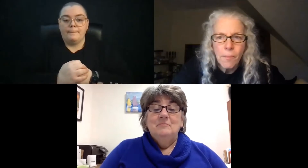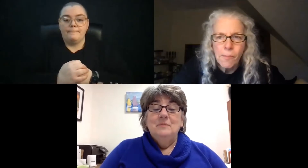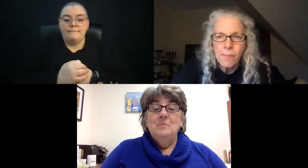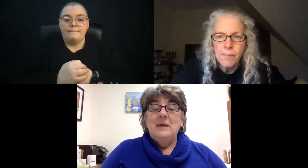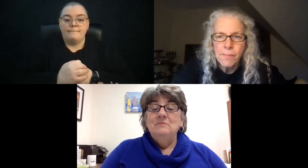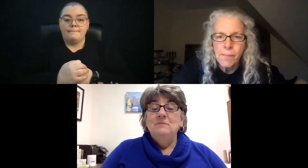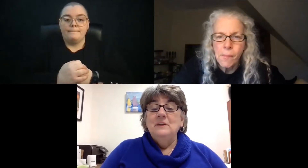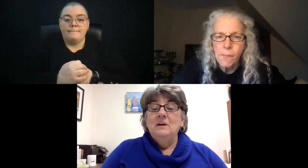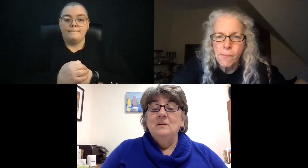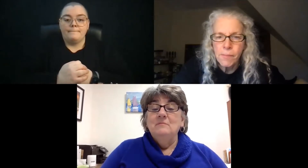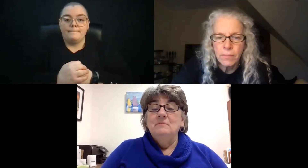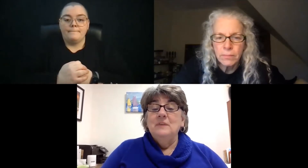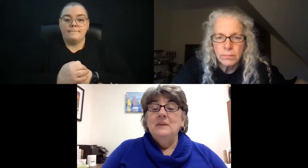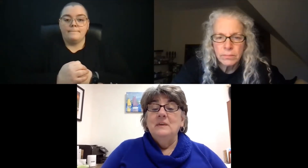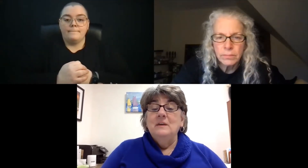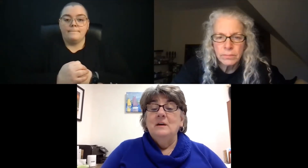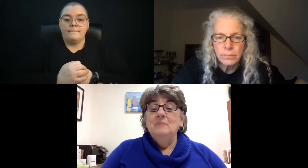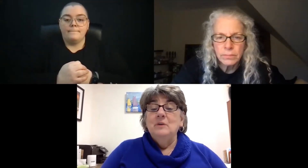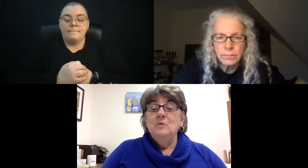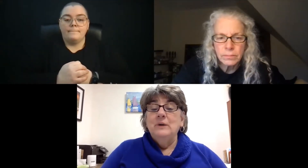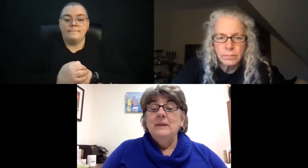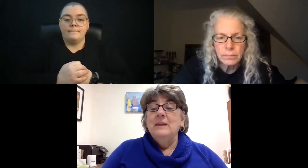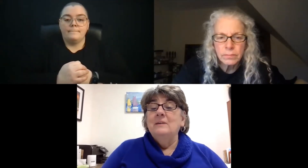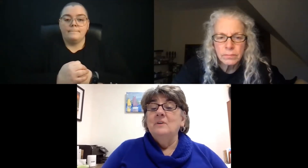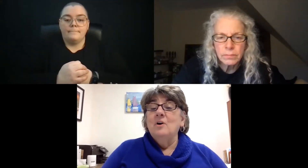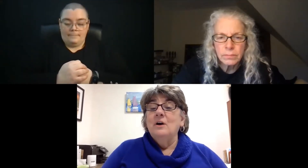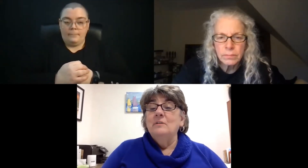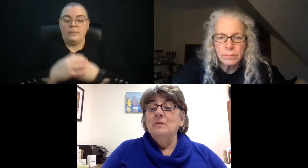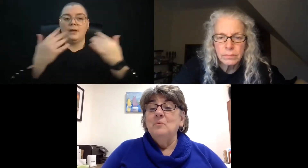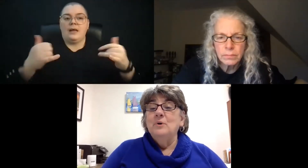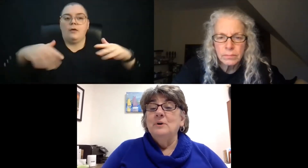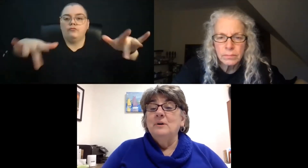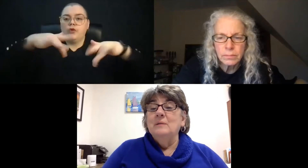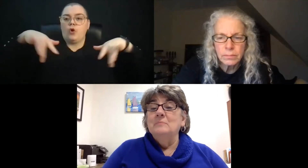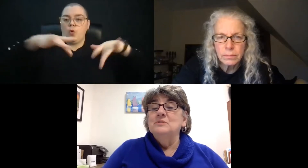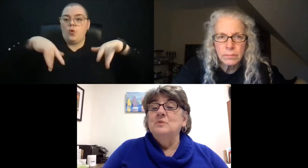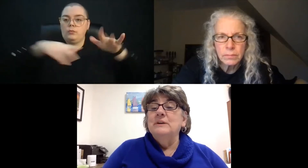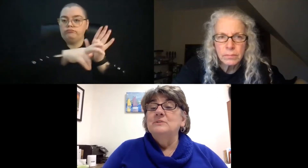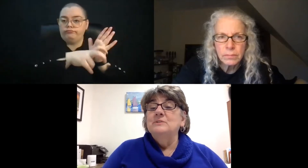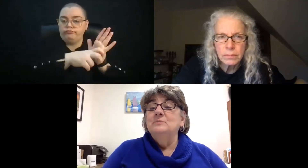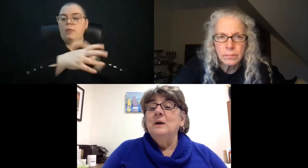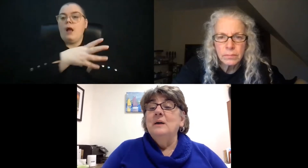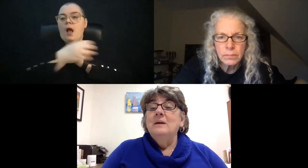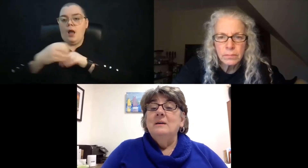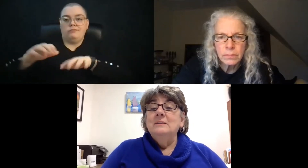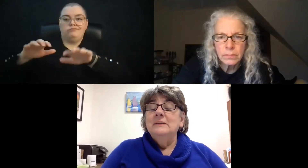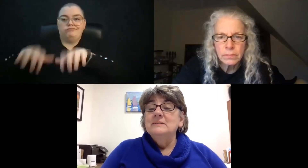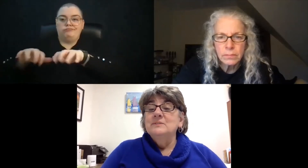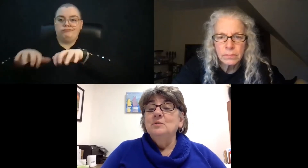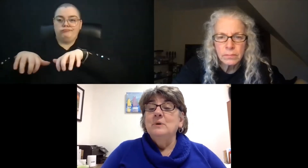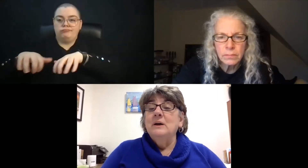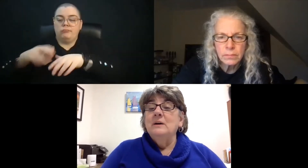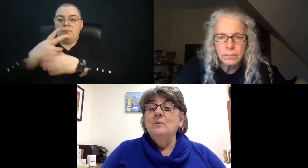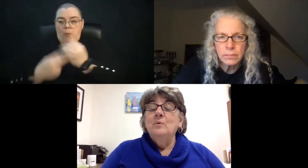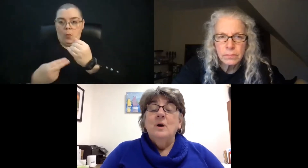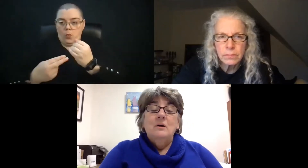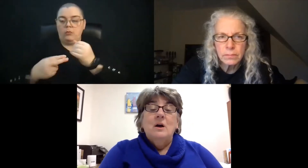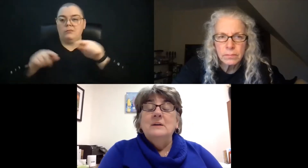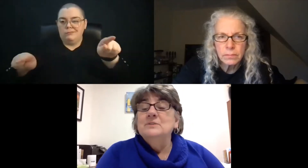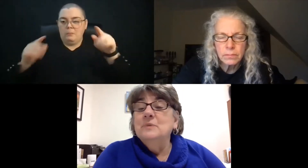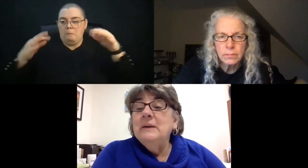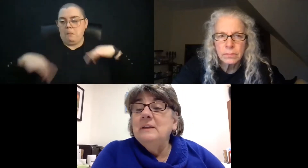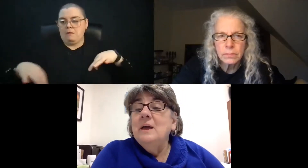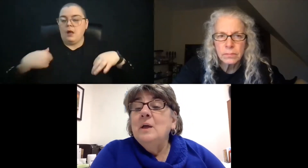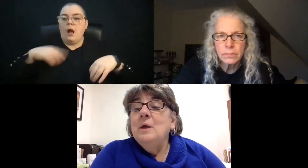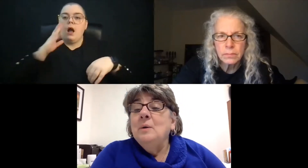For the benefit of the recording and the CART reporter, I'm just going to list who are